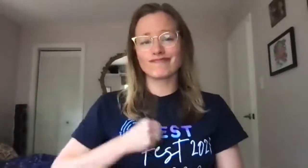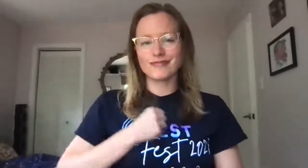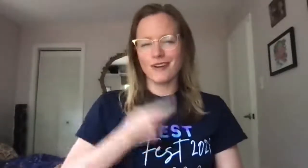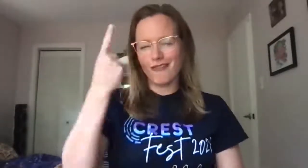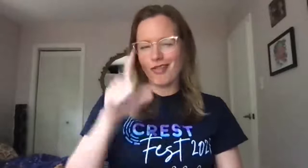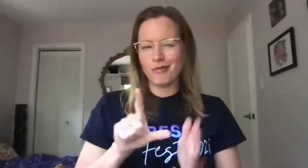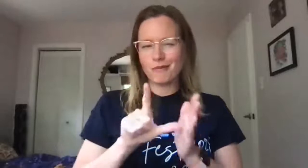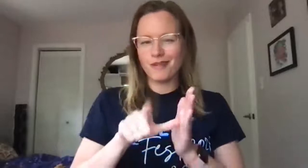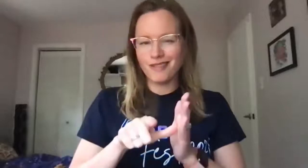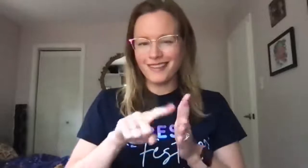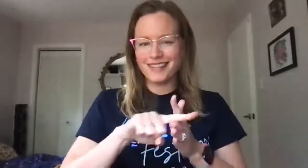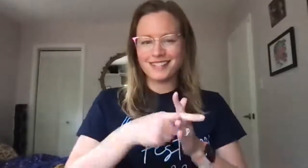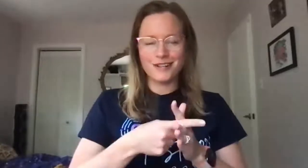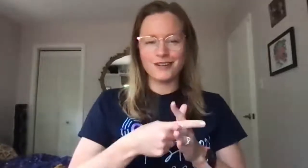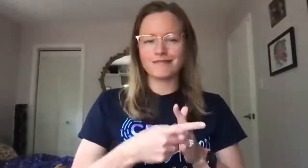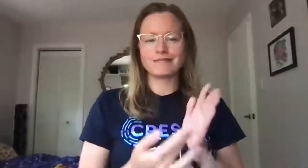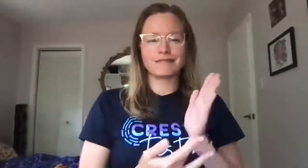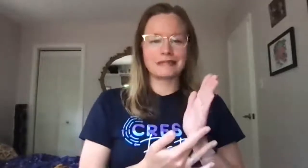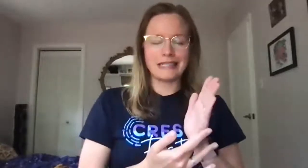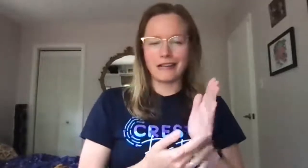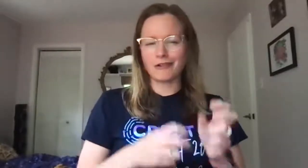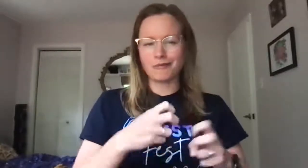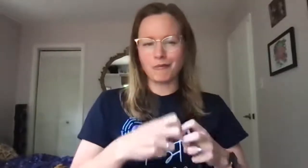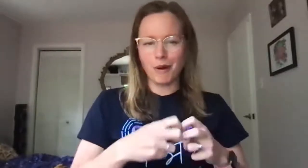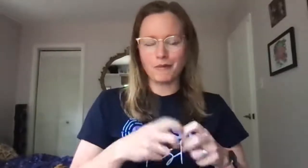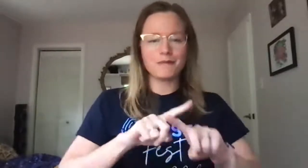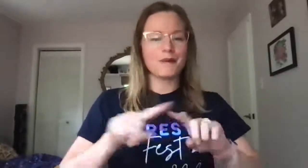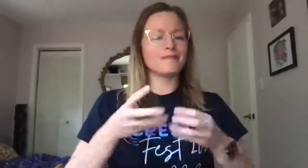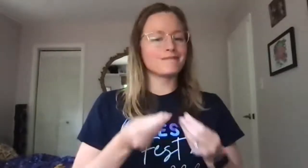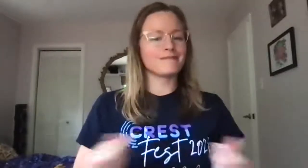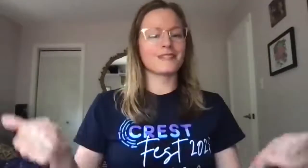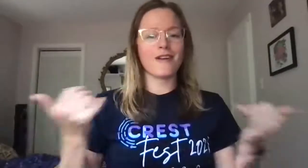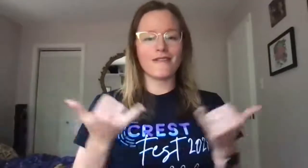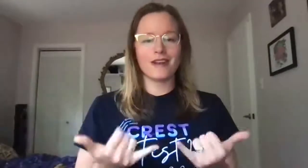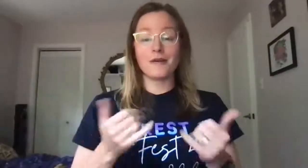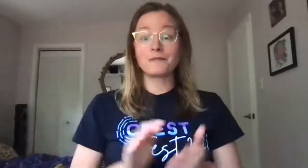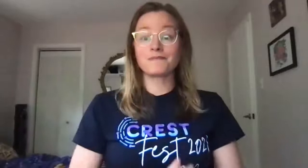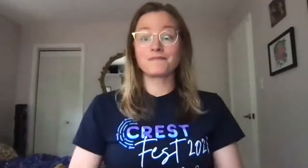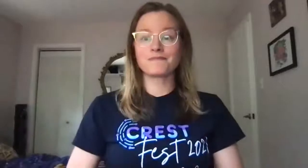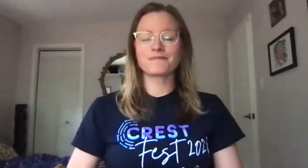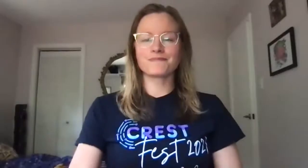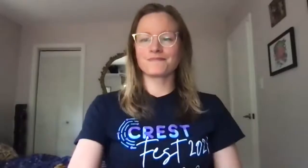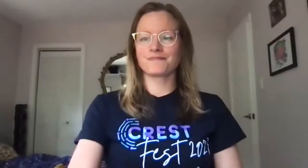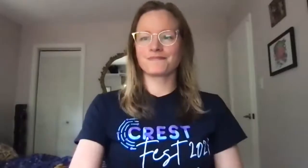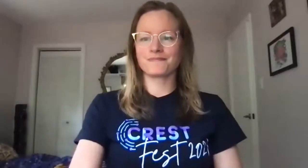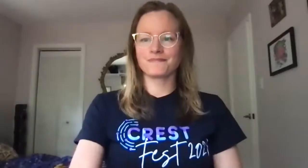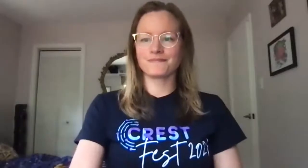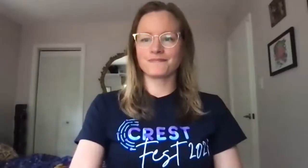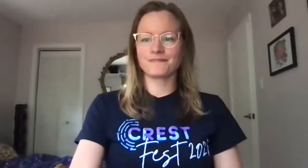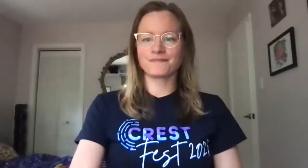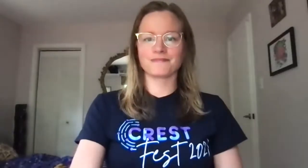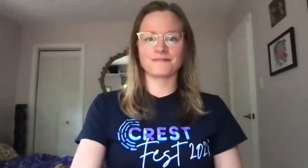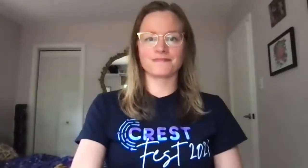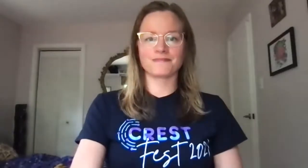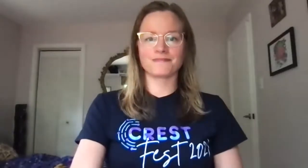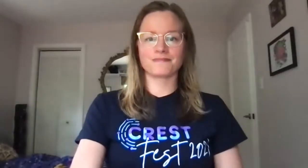okay hello and welcome everyone apologies for the slight delay we were resolving some technical issues but they all seem